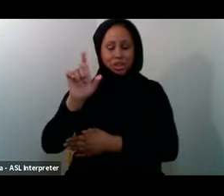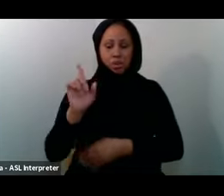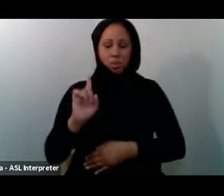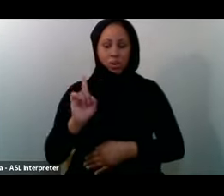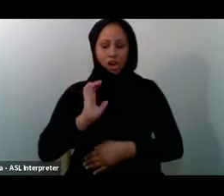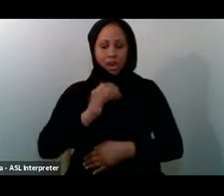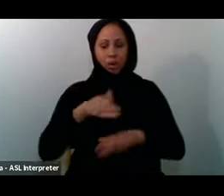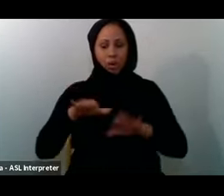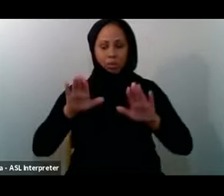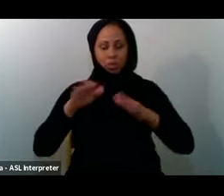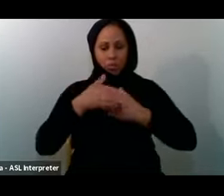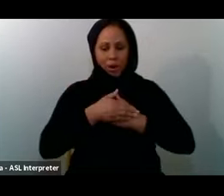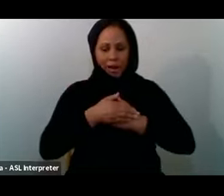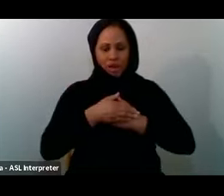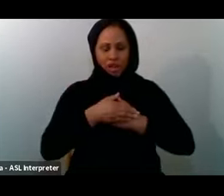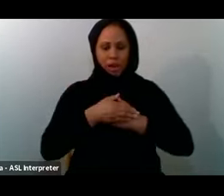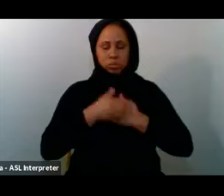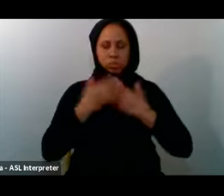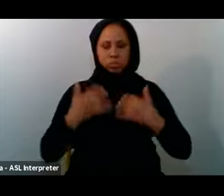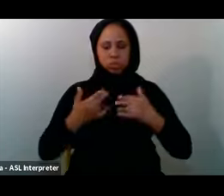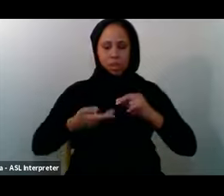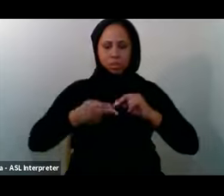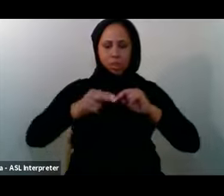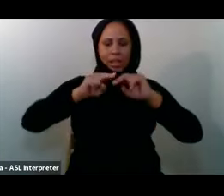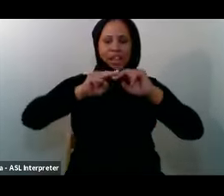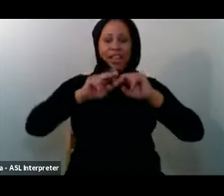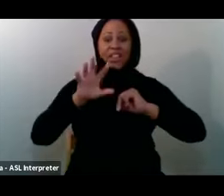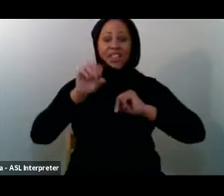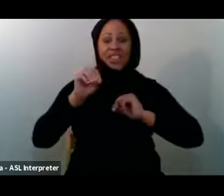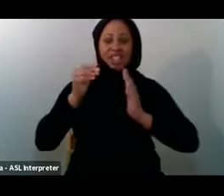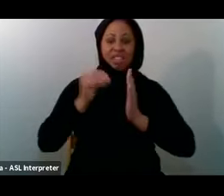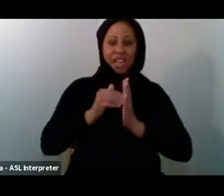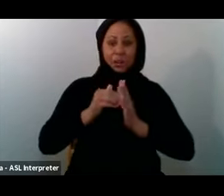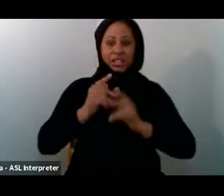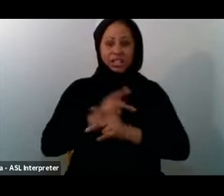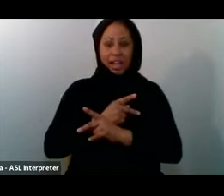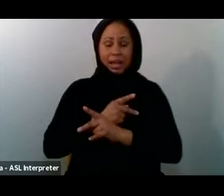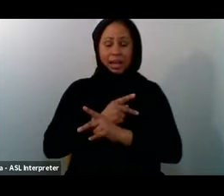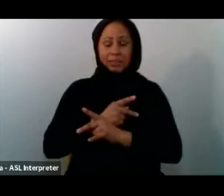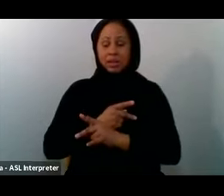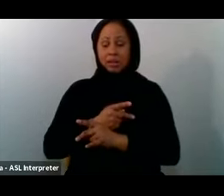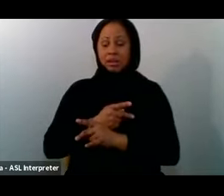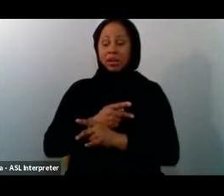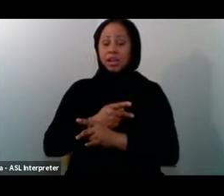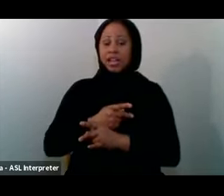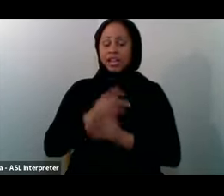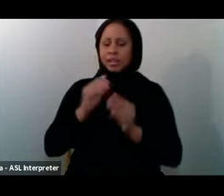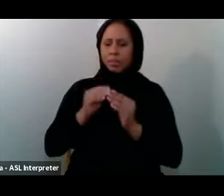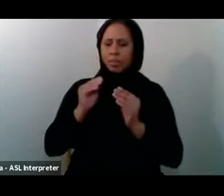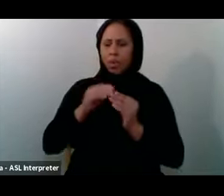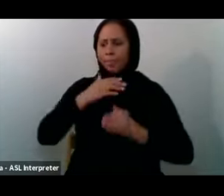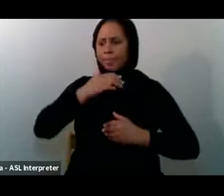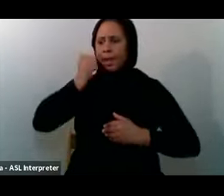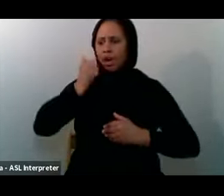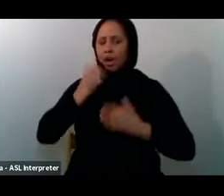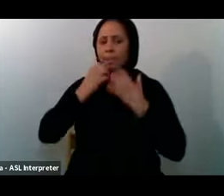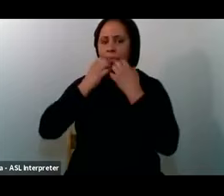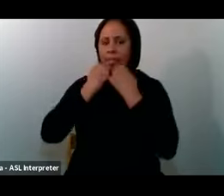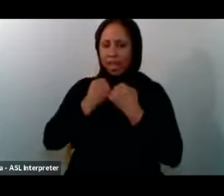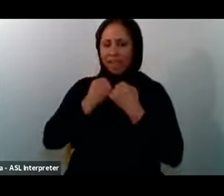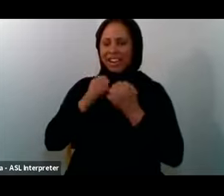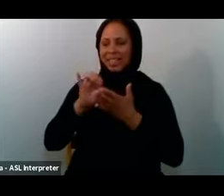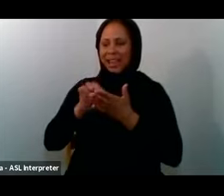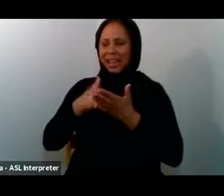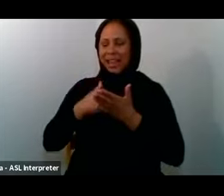Are multiplied 50,000 times He says It is more beloved That I walk With my brother Or my sister And that